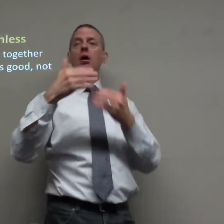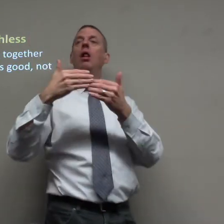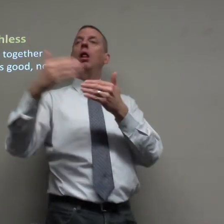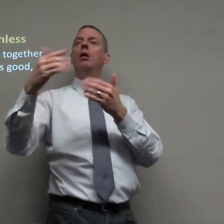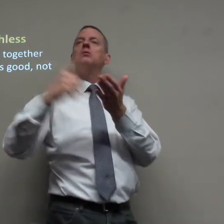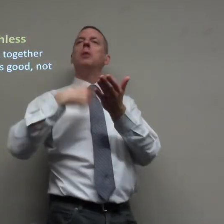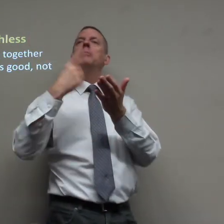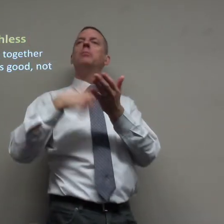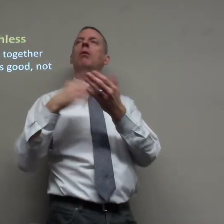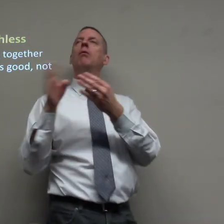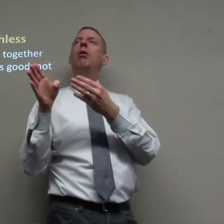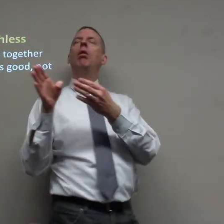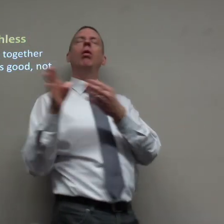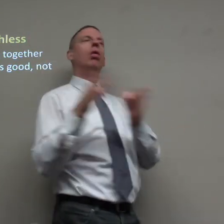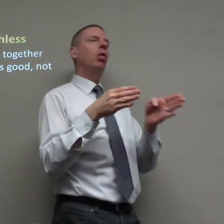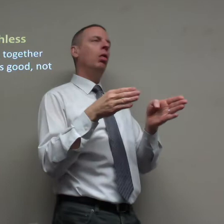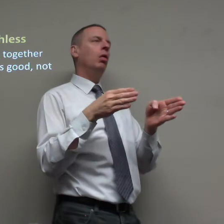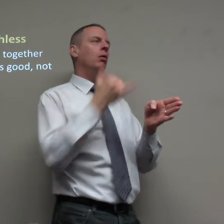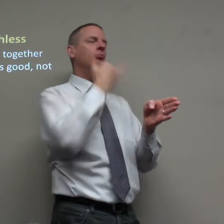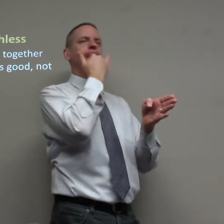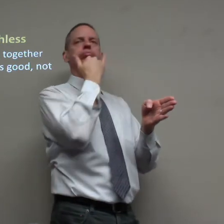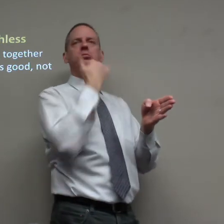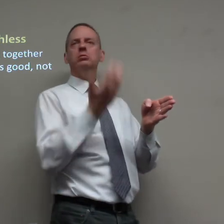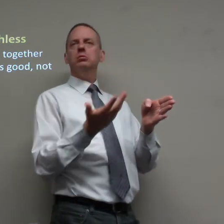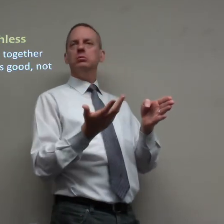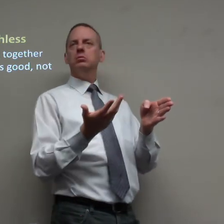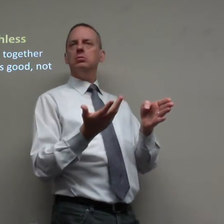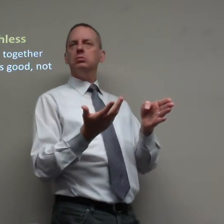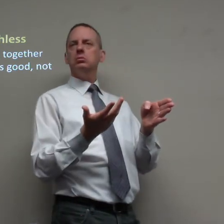some people have already done that before and then in the future we might get straight as well